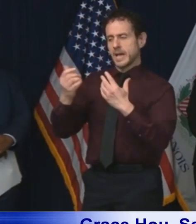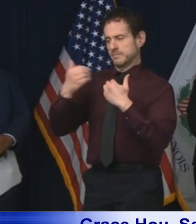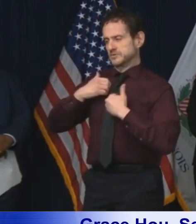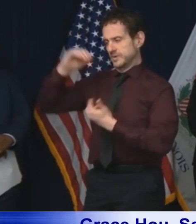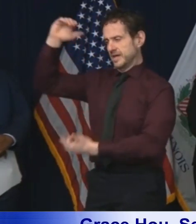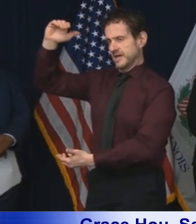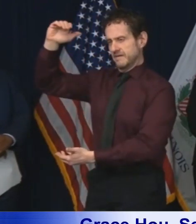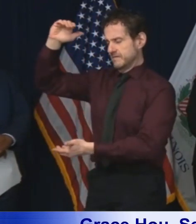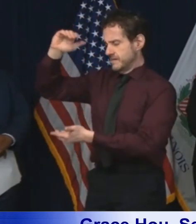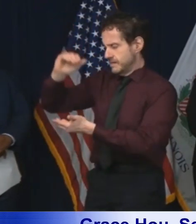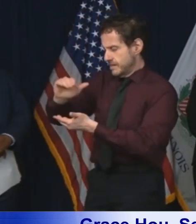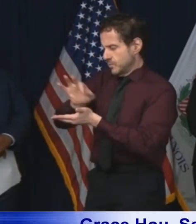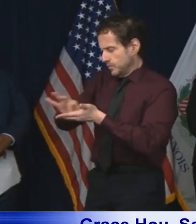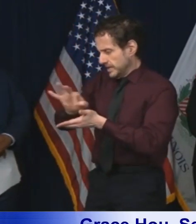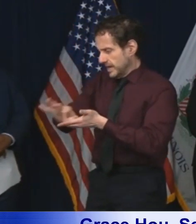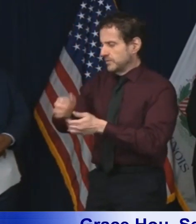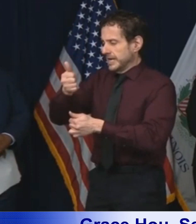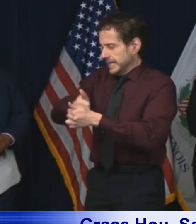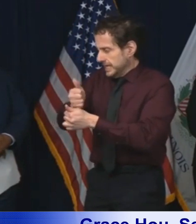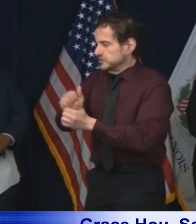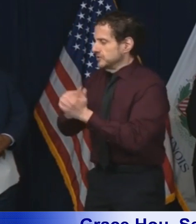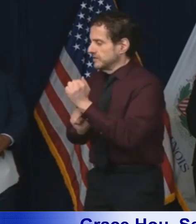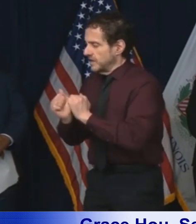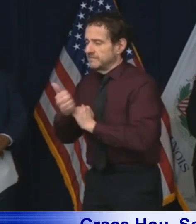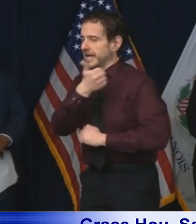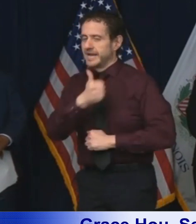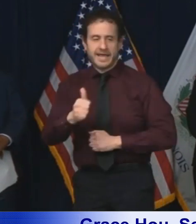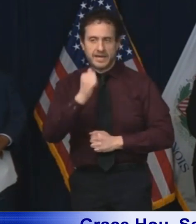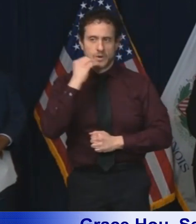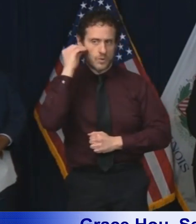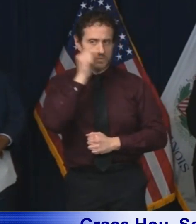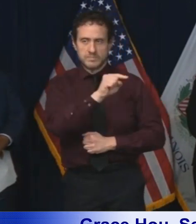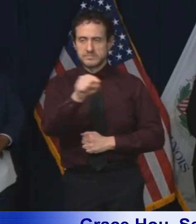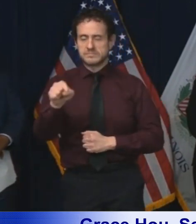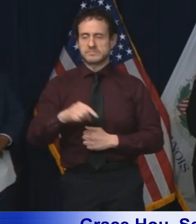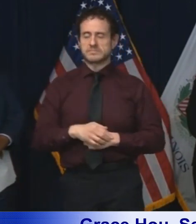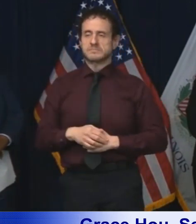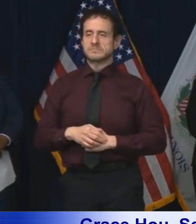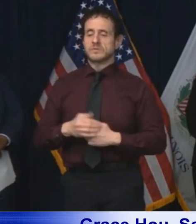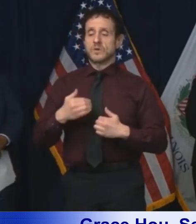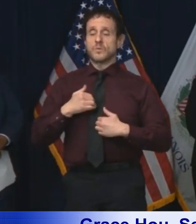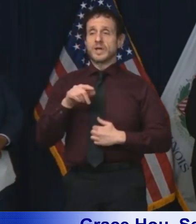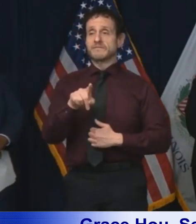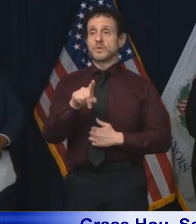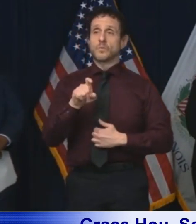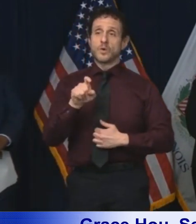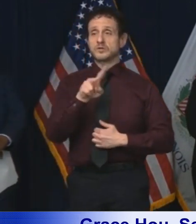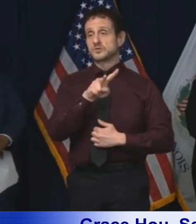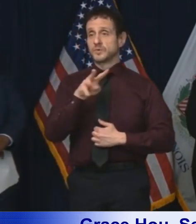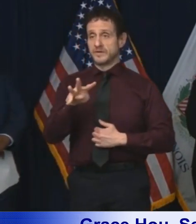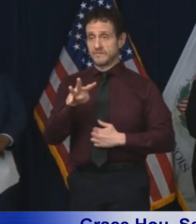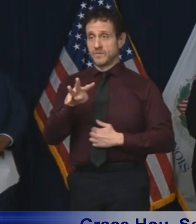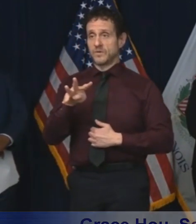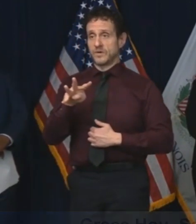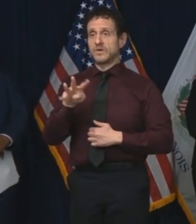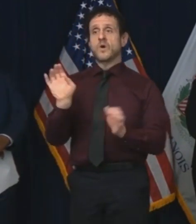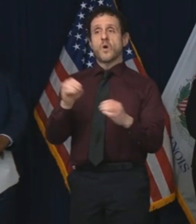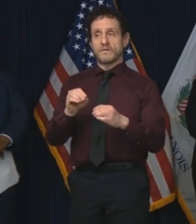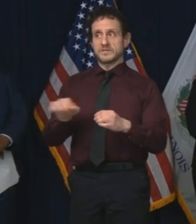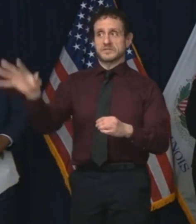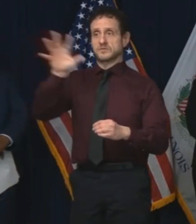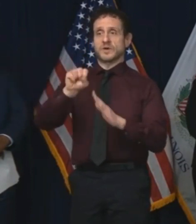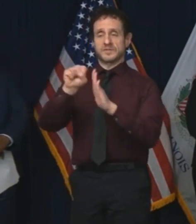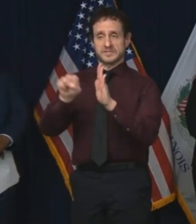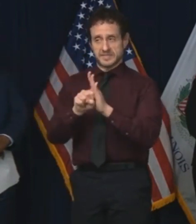down to the individual glove at every facility. Our 124 public-facing local offices across the